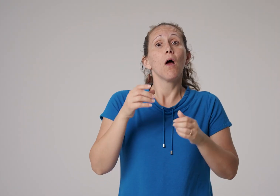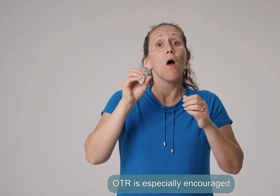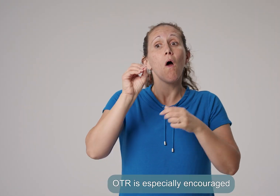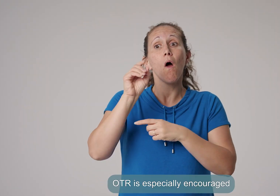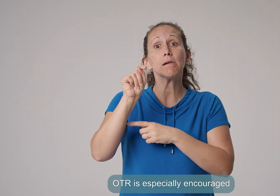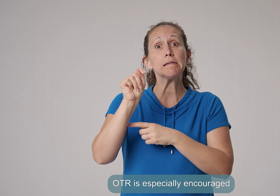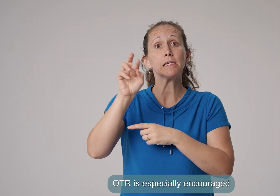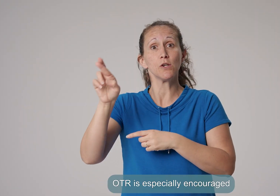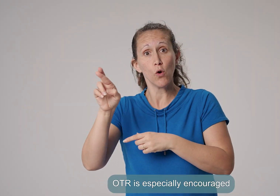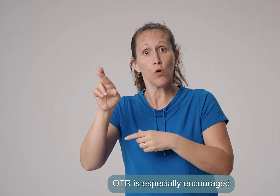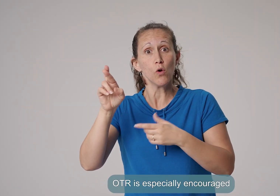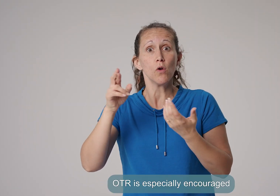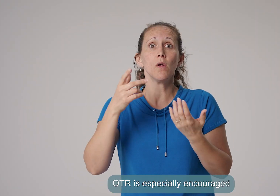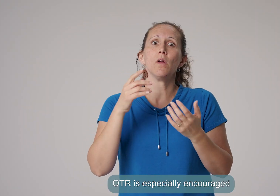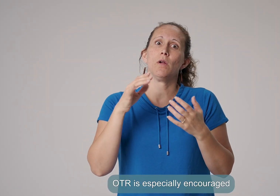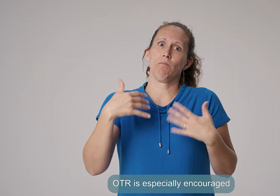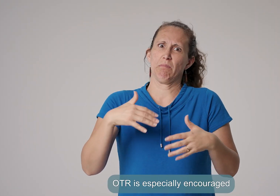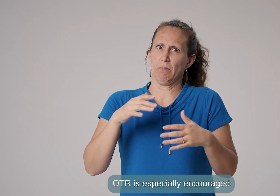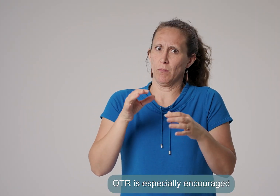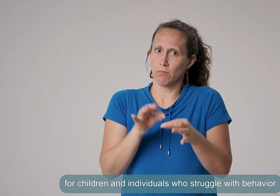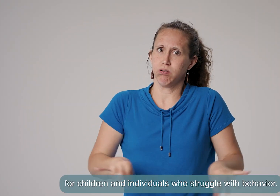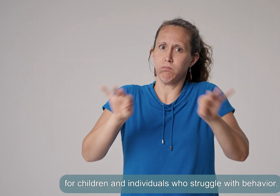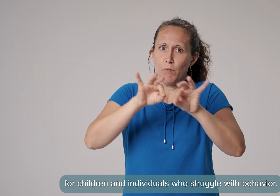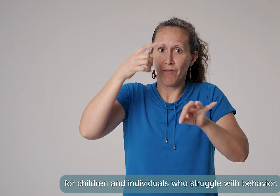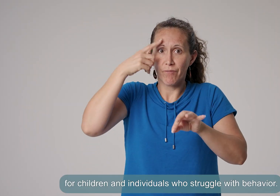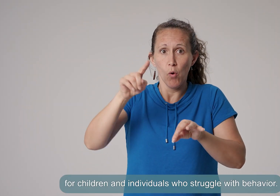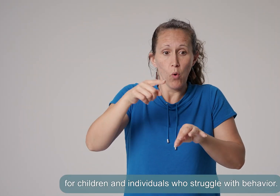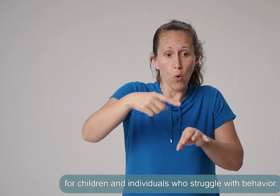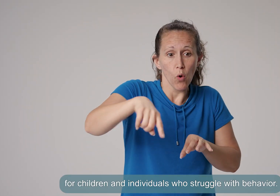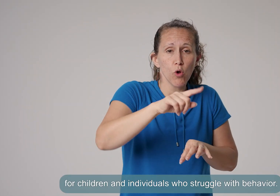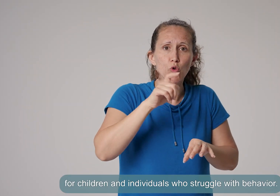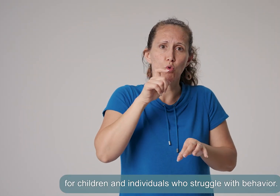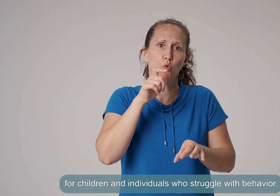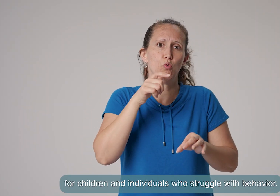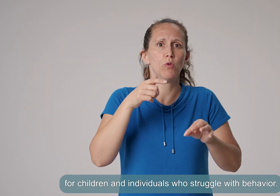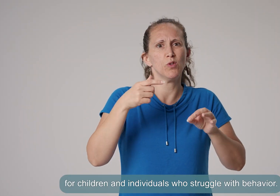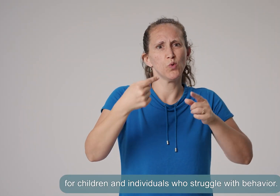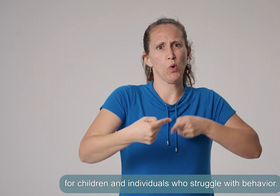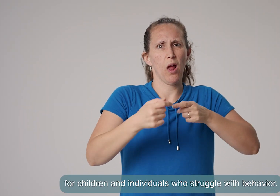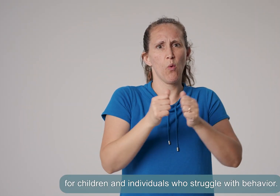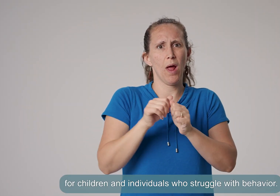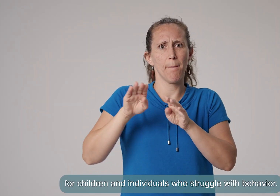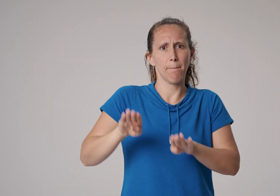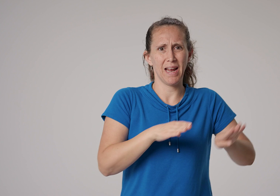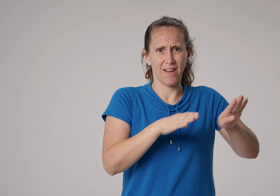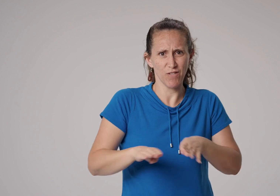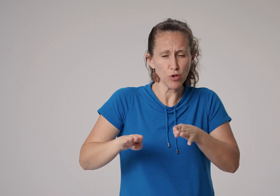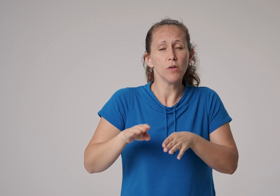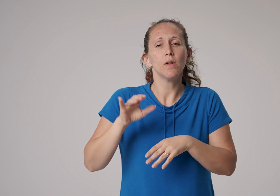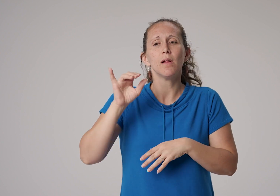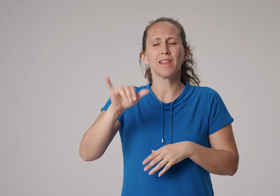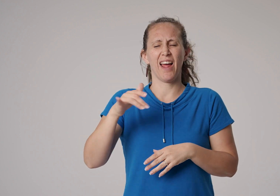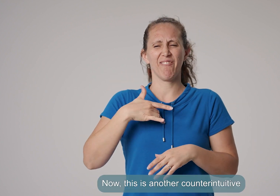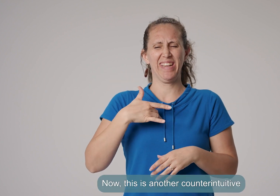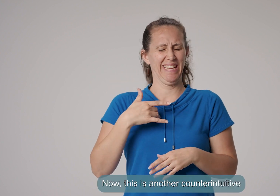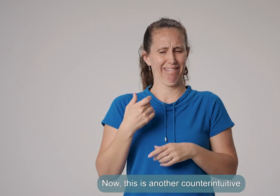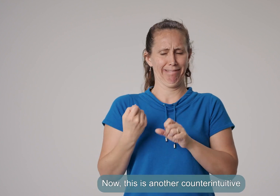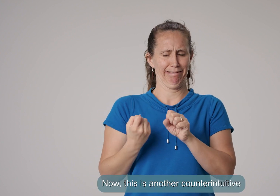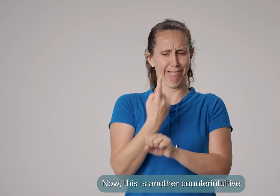OTR is especially encouraged for children and individuals who struggle with behaviour. Now, this is